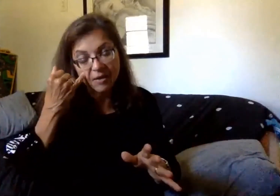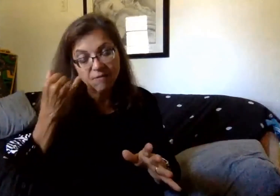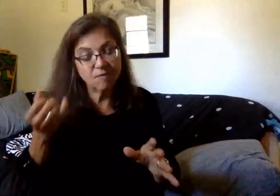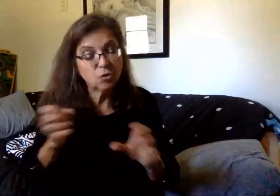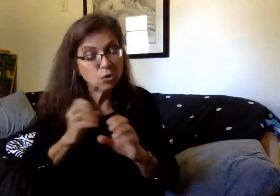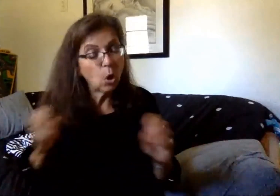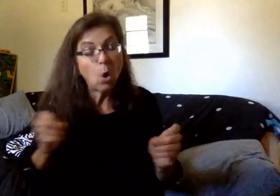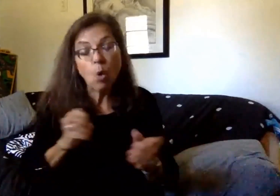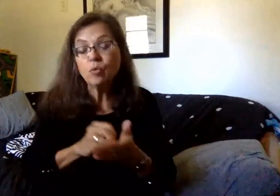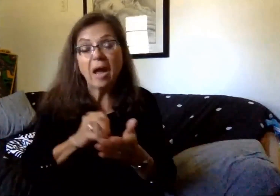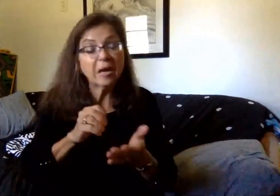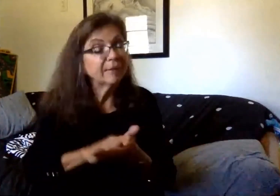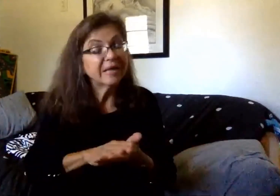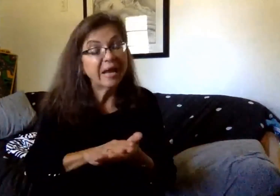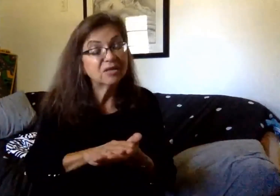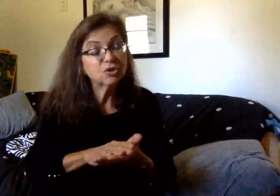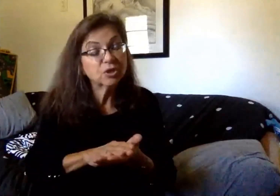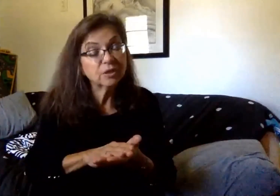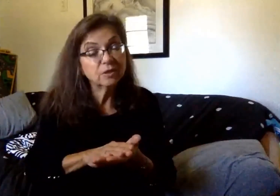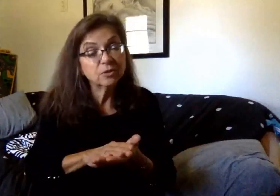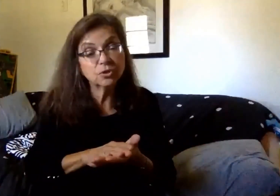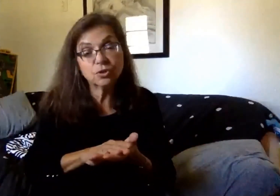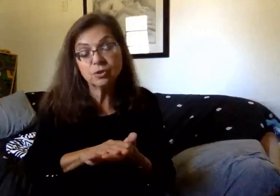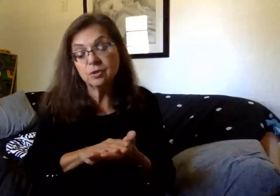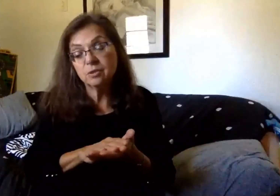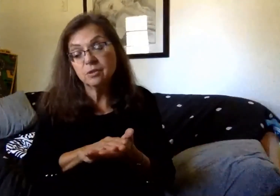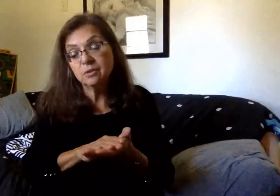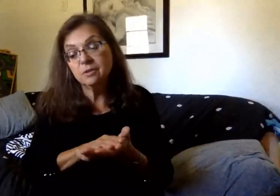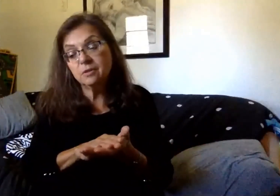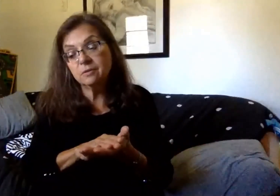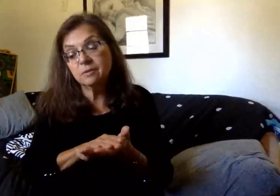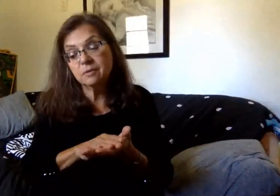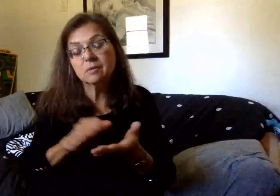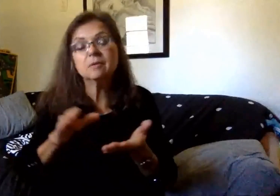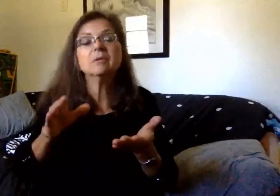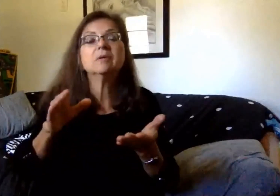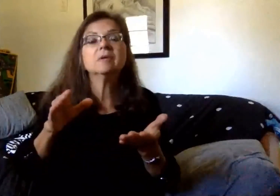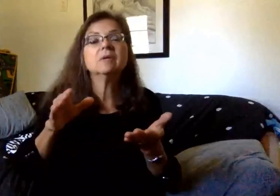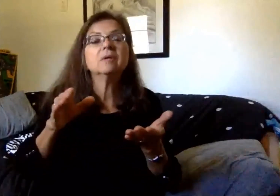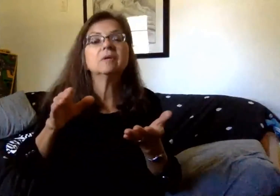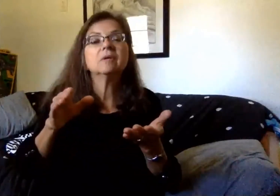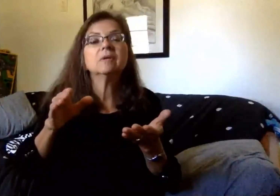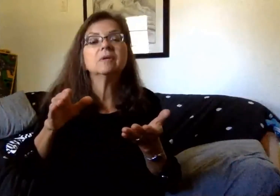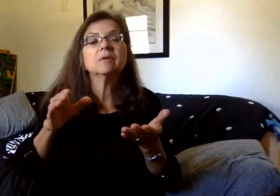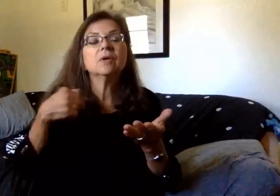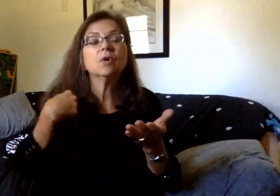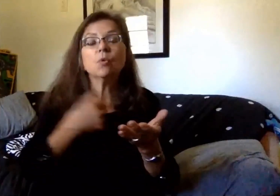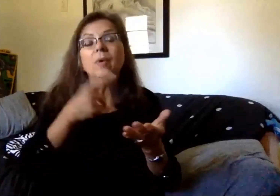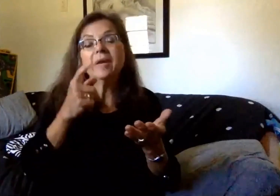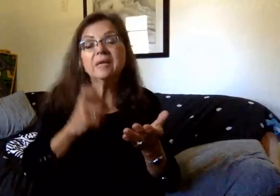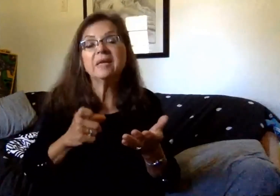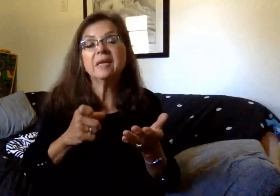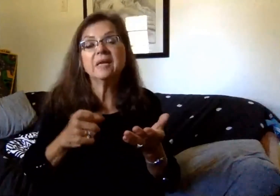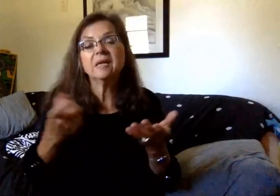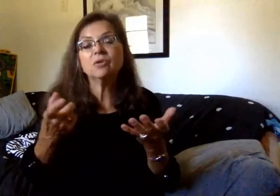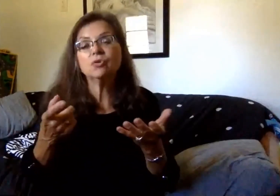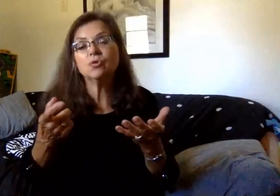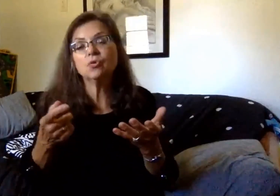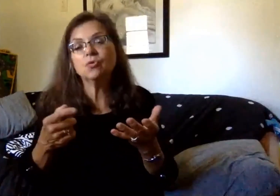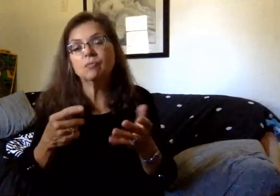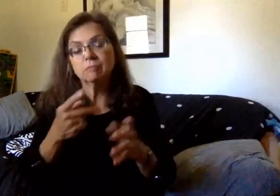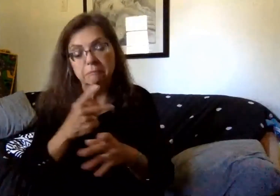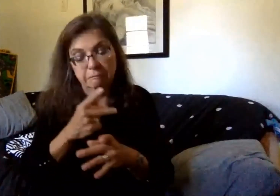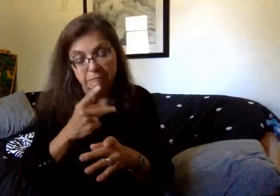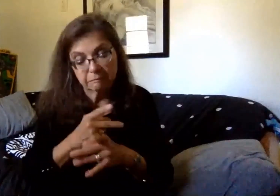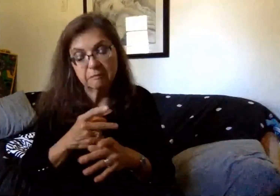of a pre-existing condition, we cannot prove that those symptoms are not COVID-19, and that we need to take the appropriate steps, have the